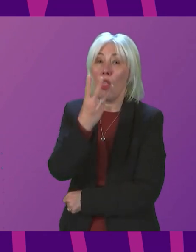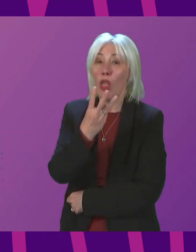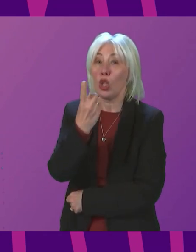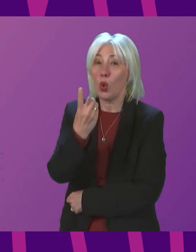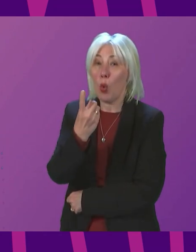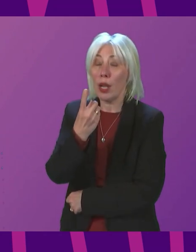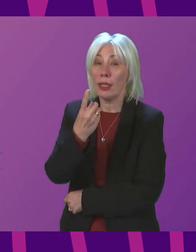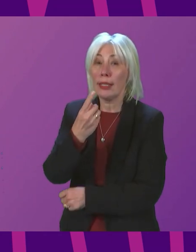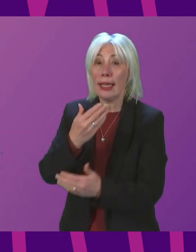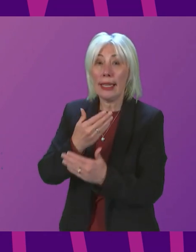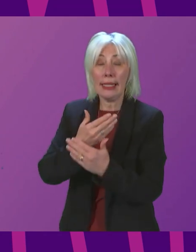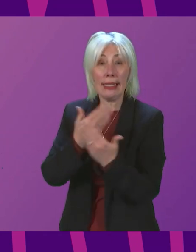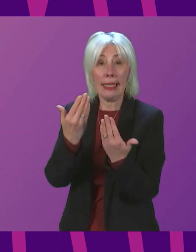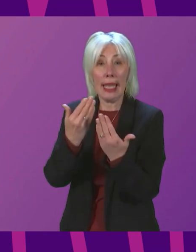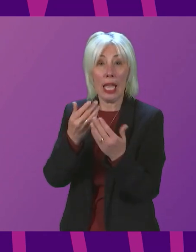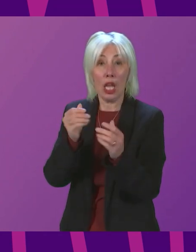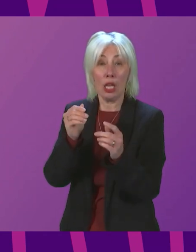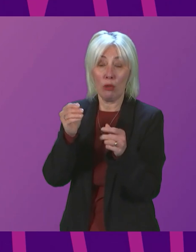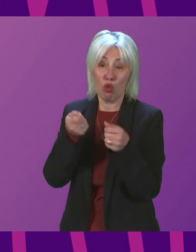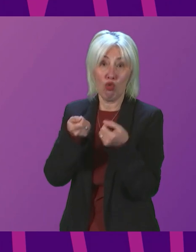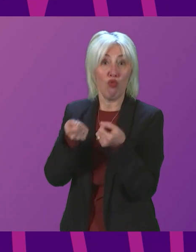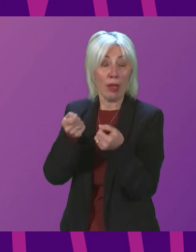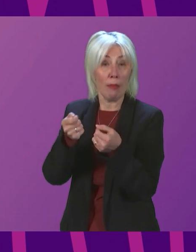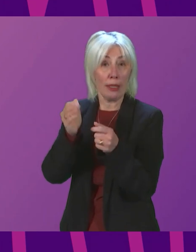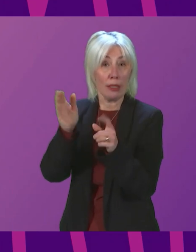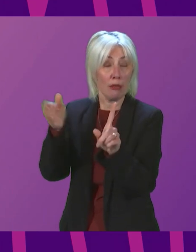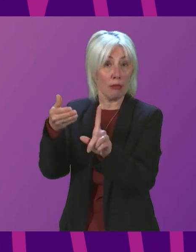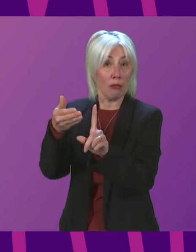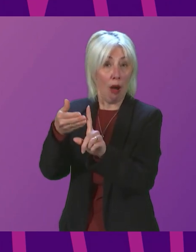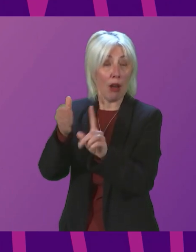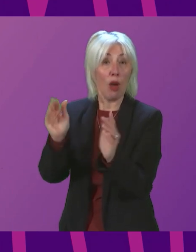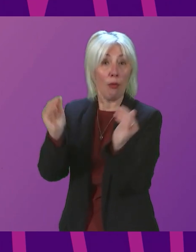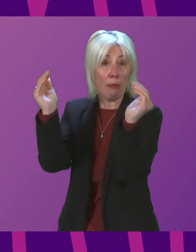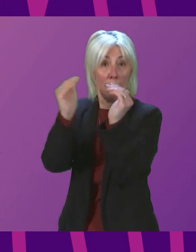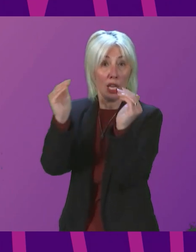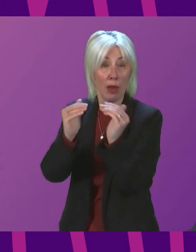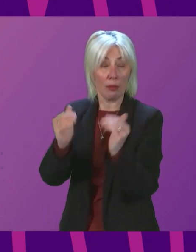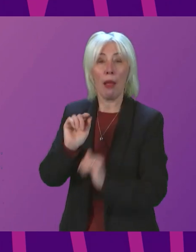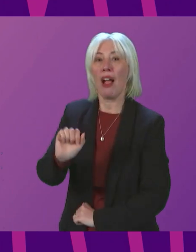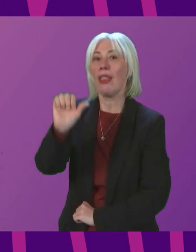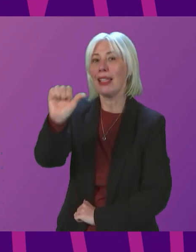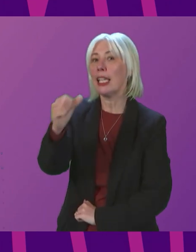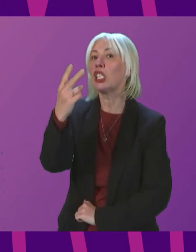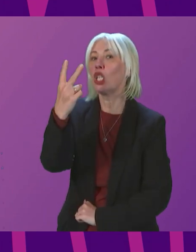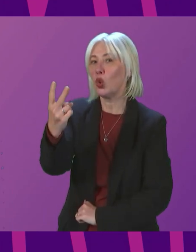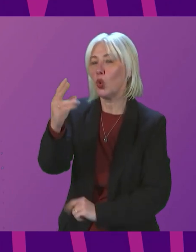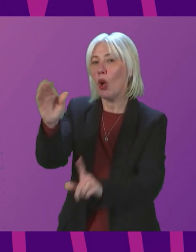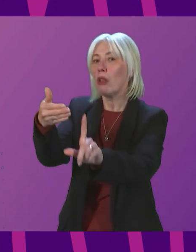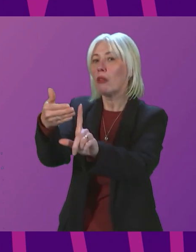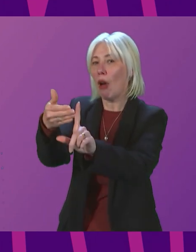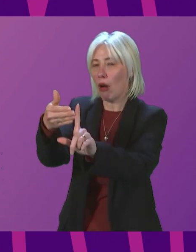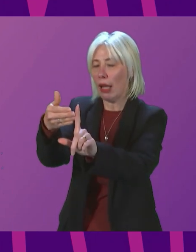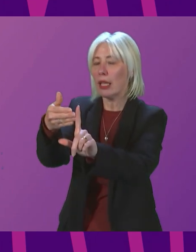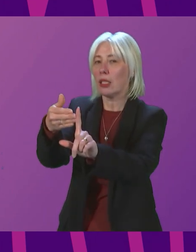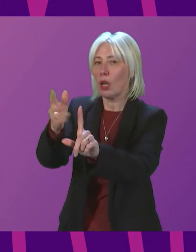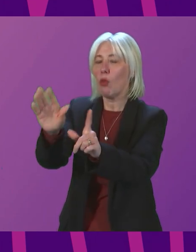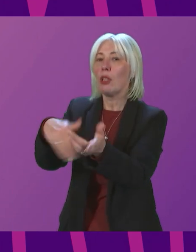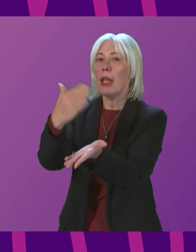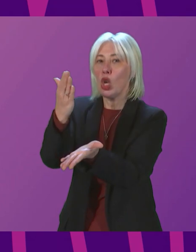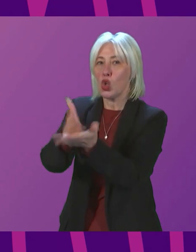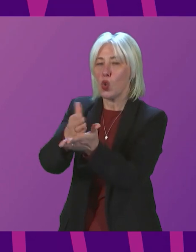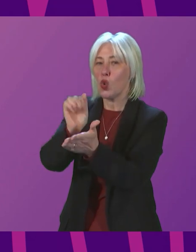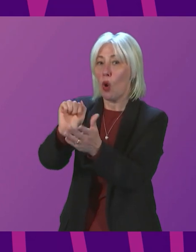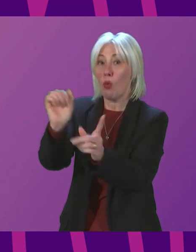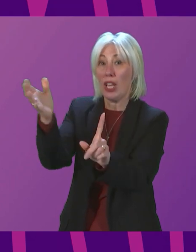-day cancer treatment target has been met consistently. The 62-day target that is a real focus on ensuring that that